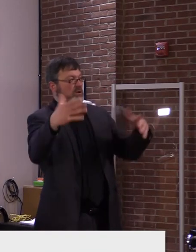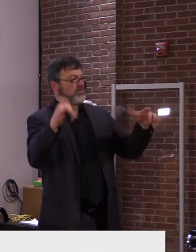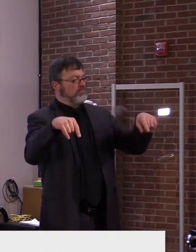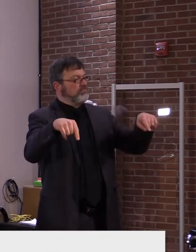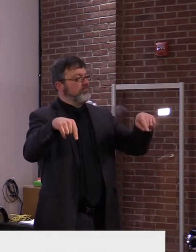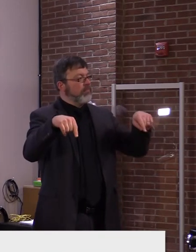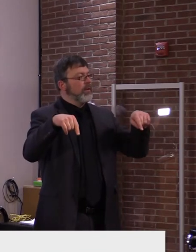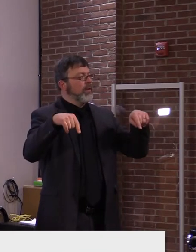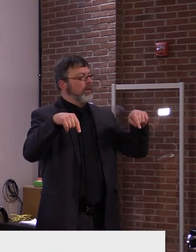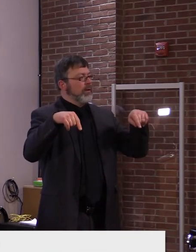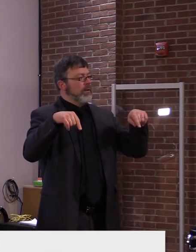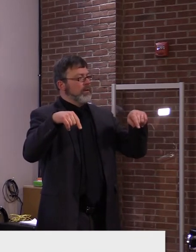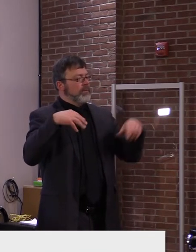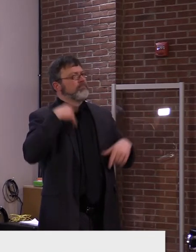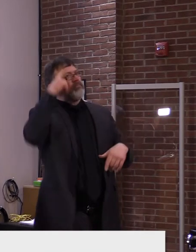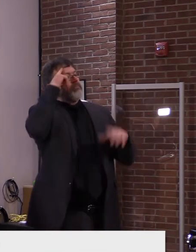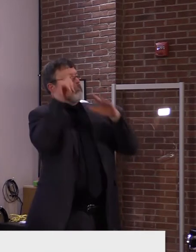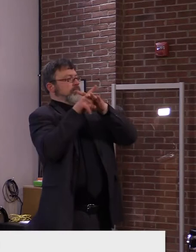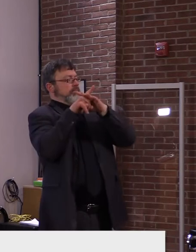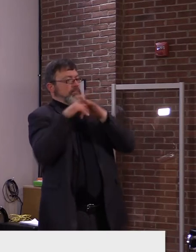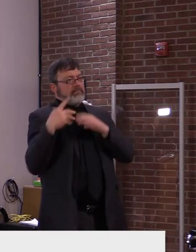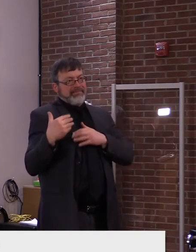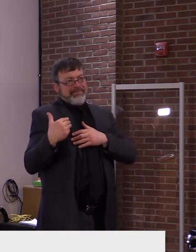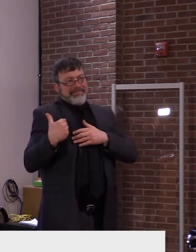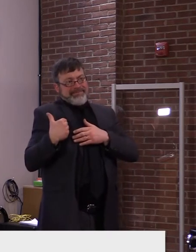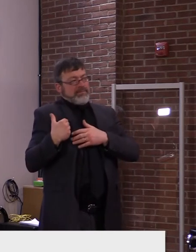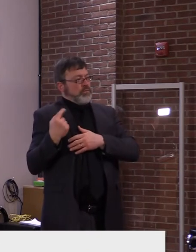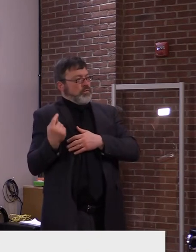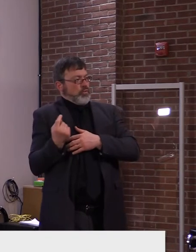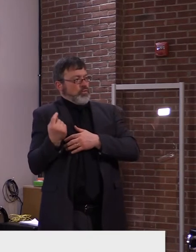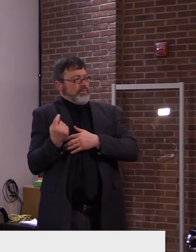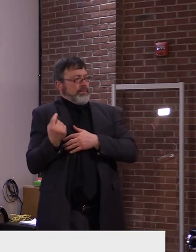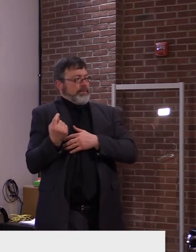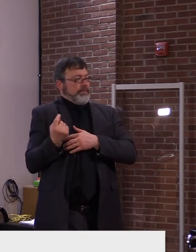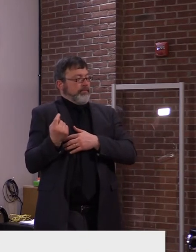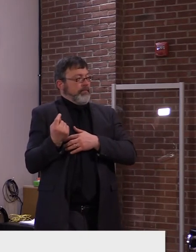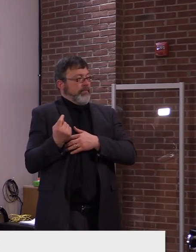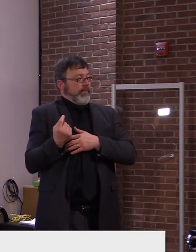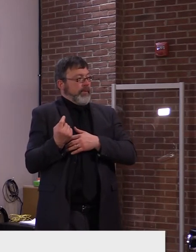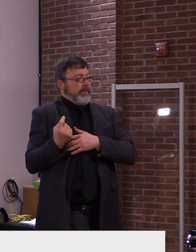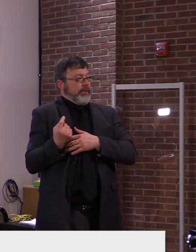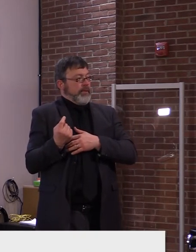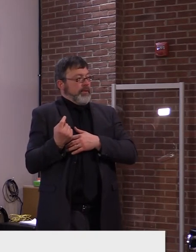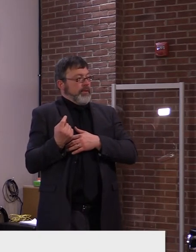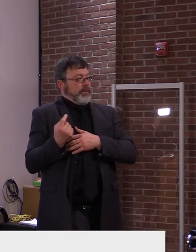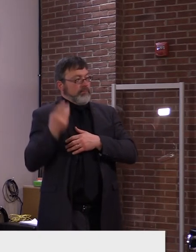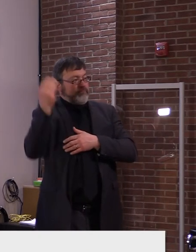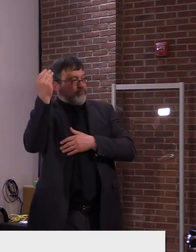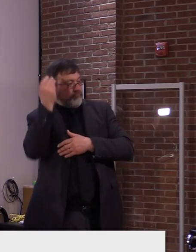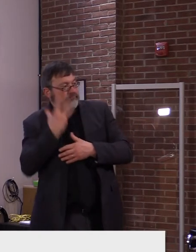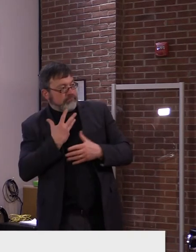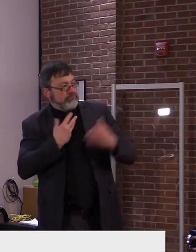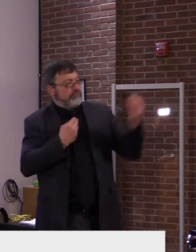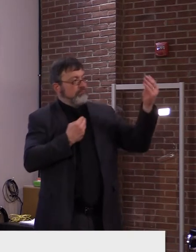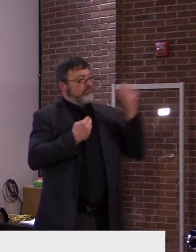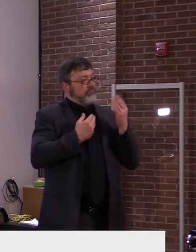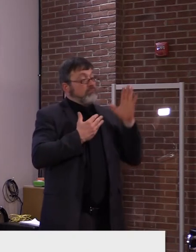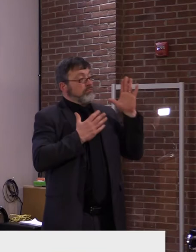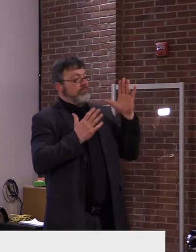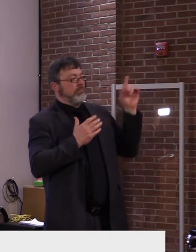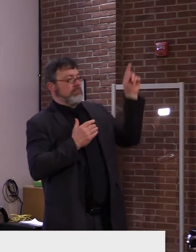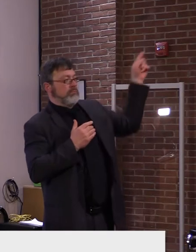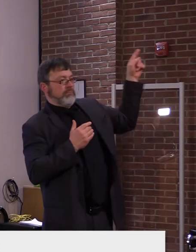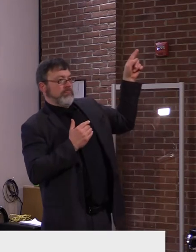we heard that the, or I heard, uh, from the Biden administration that they were going to double the amount of, uh, vaccines for